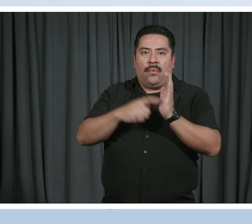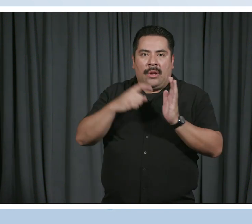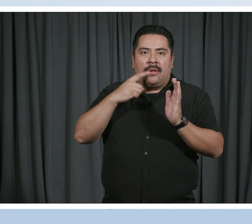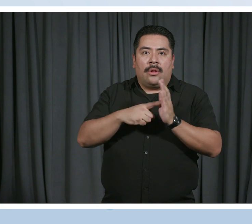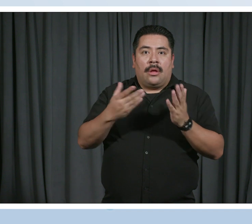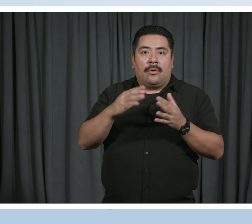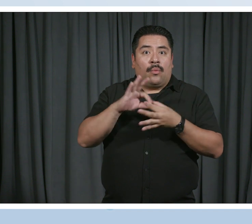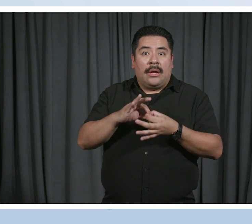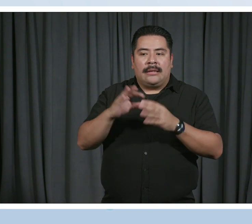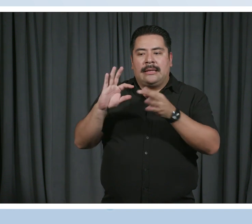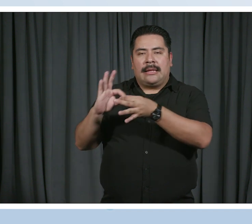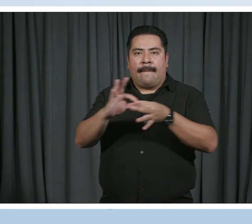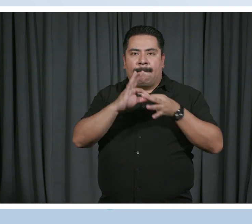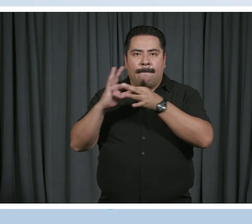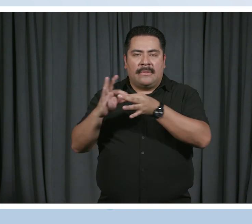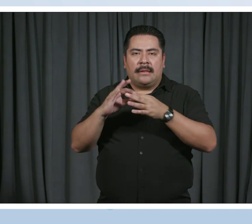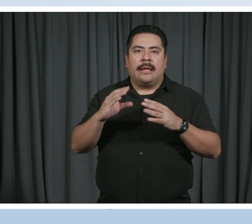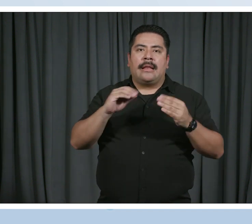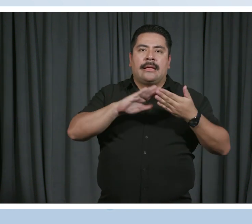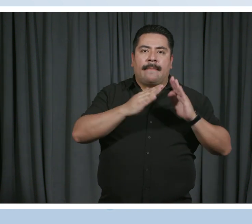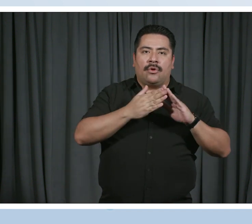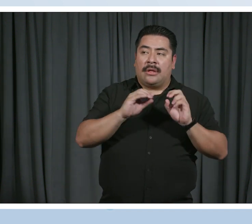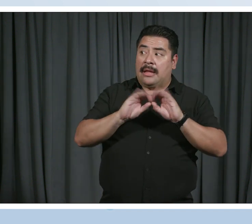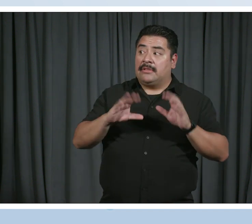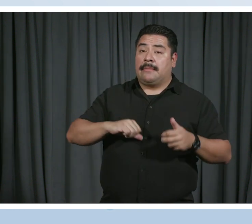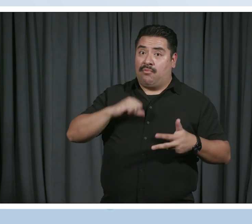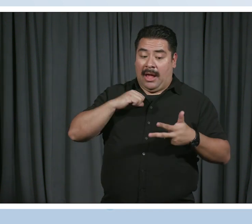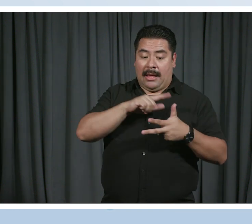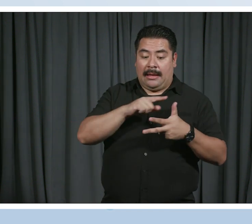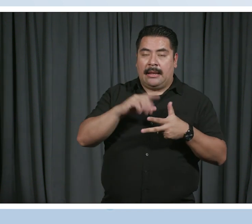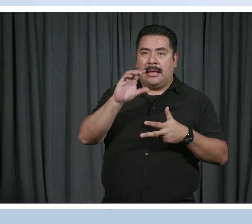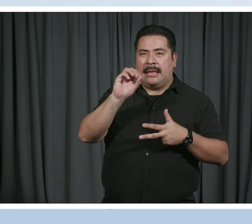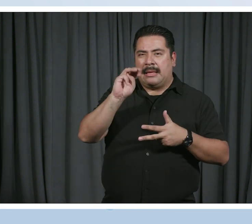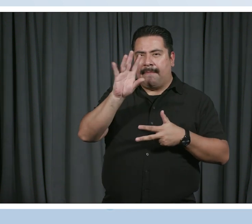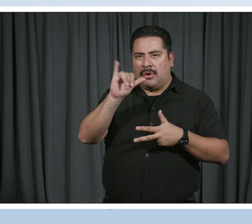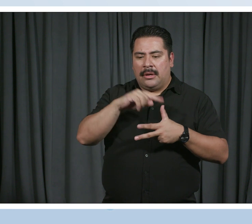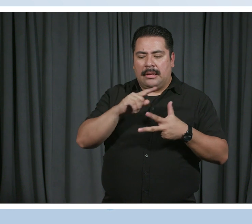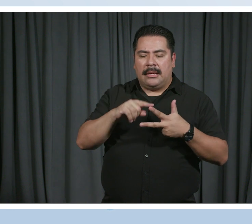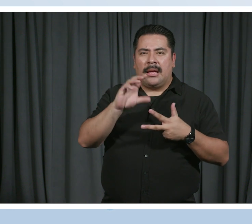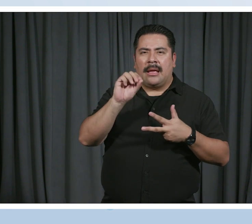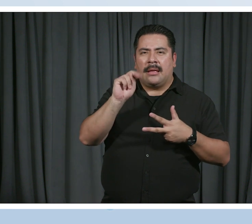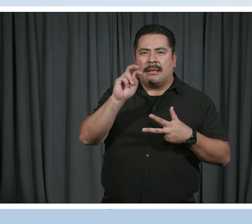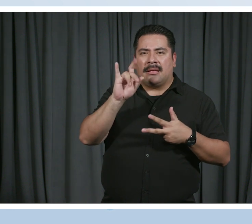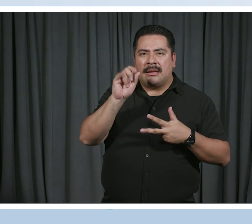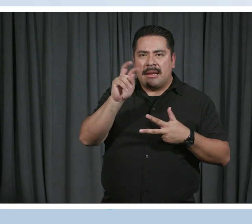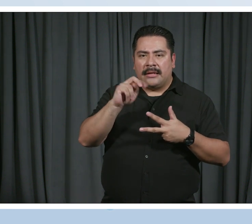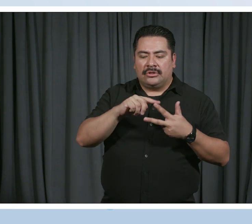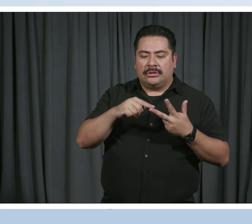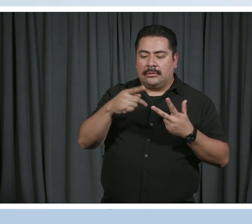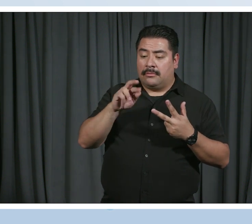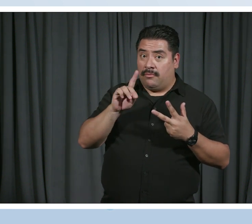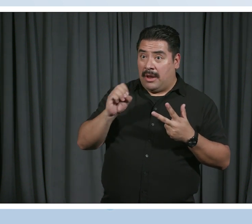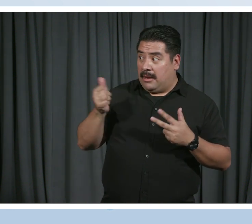around community and connection, obviously pride as well. Do you feel like you're a part of the disability